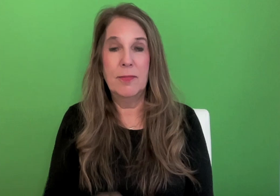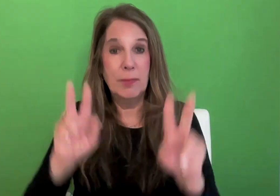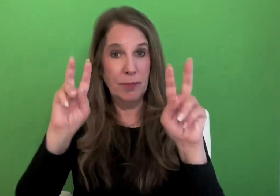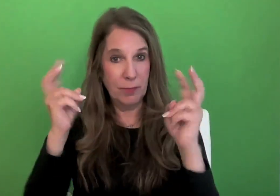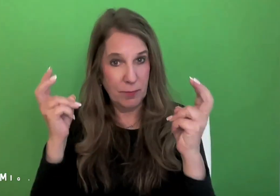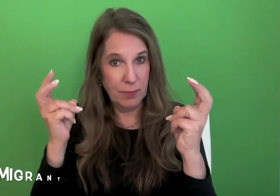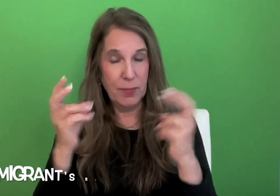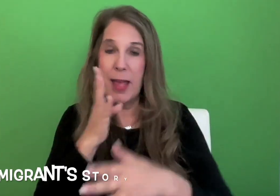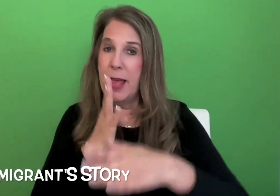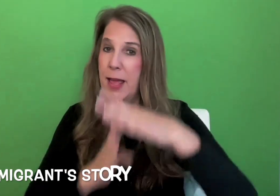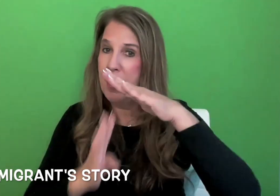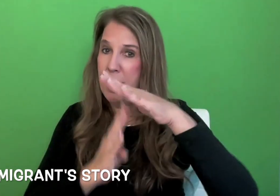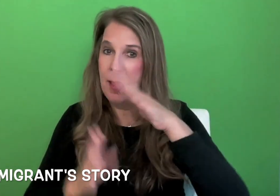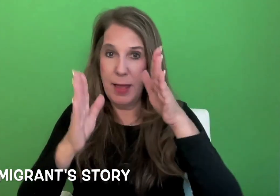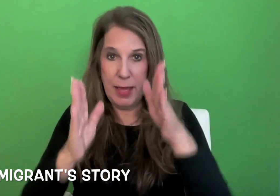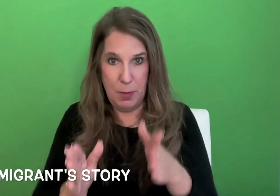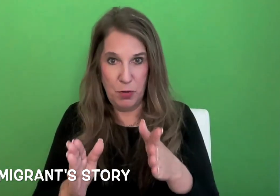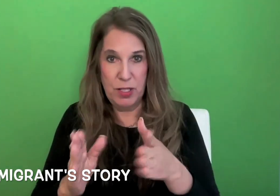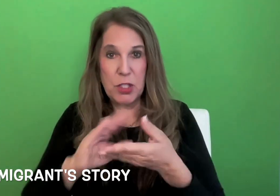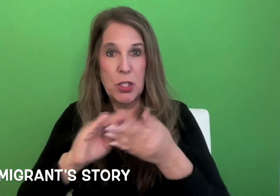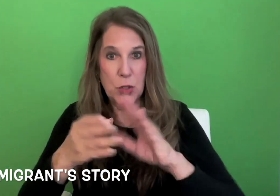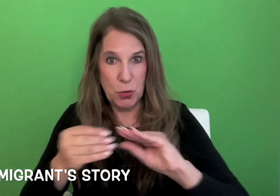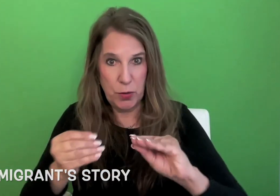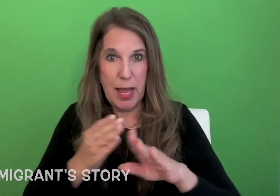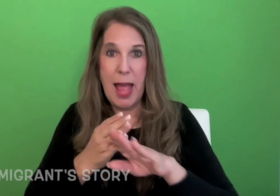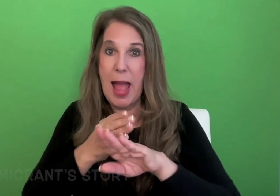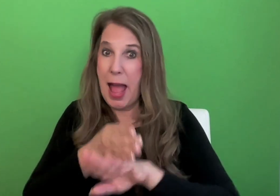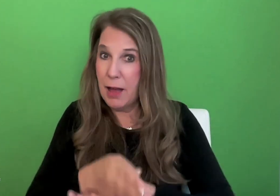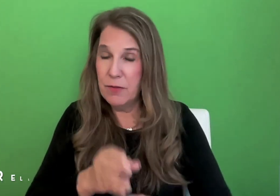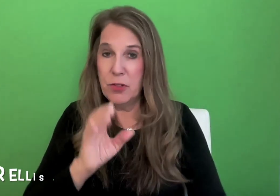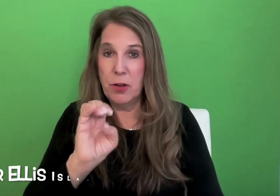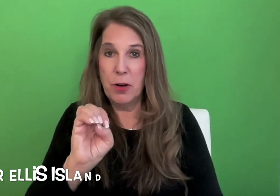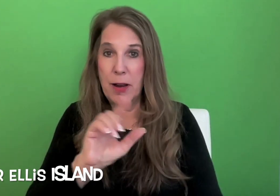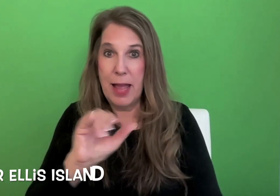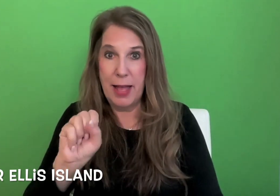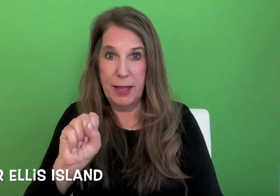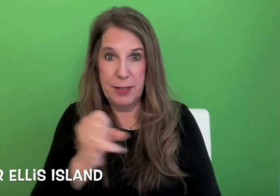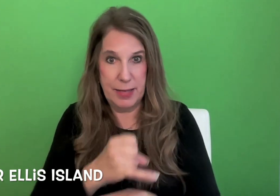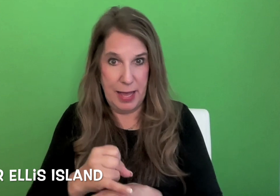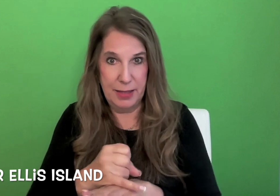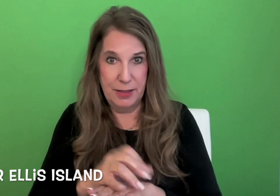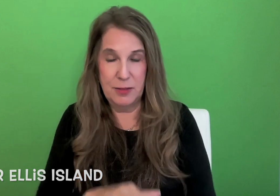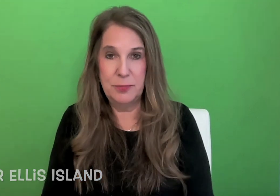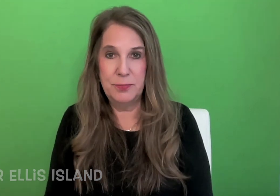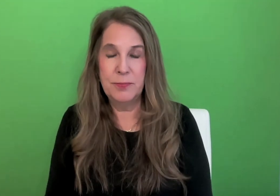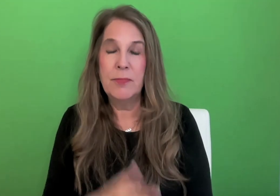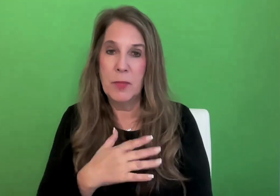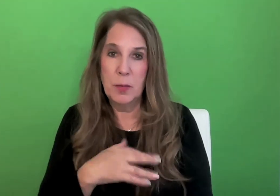An Immigrant Story, After Ellis Island. My family, like so many Jews